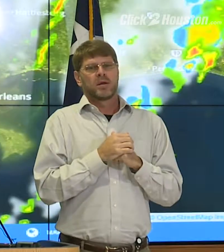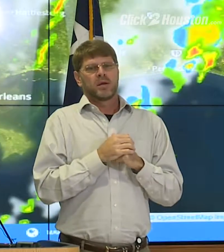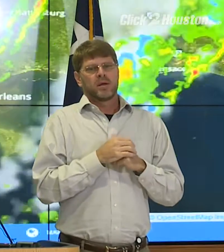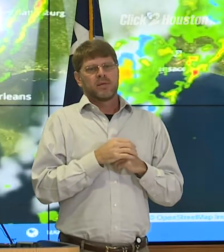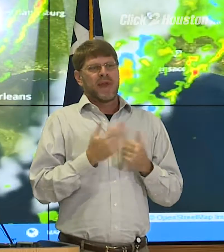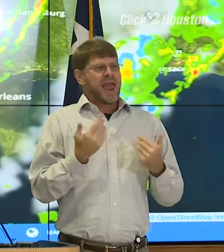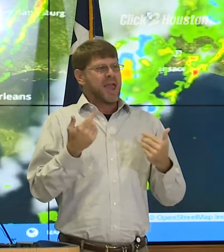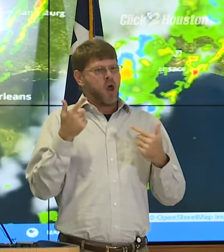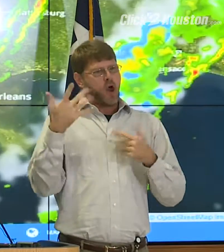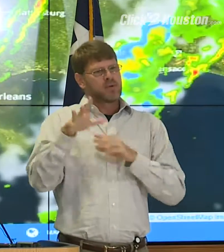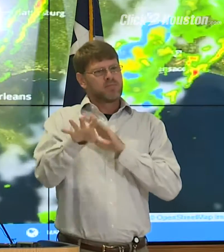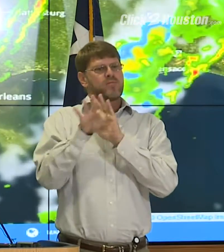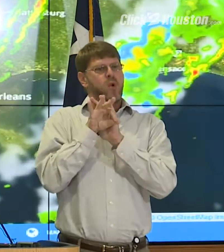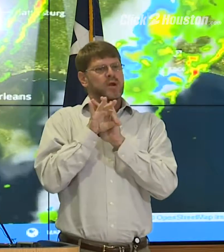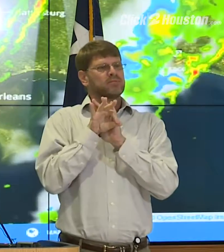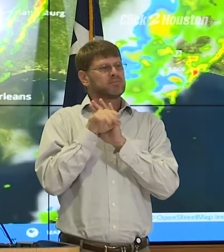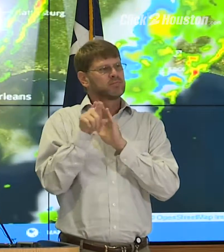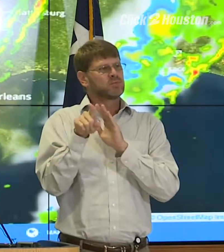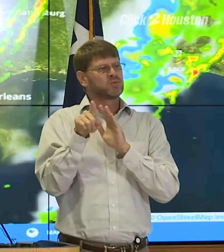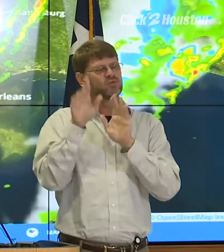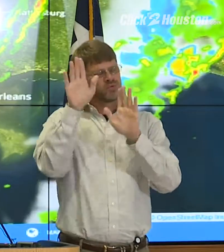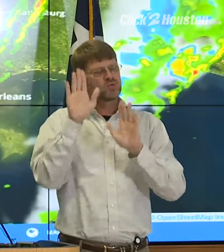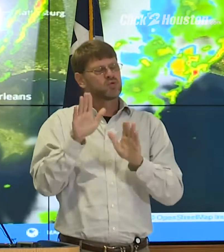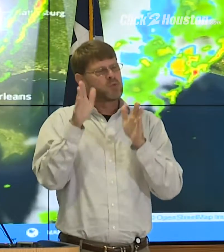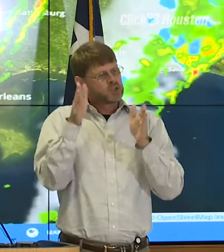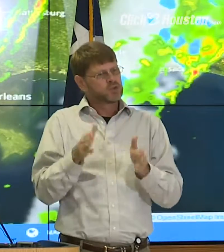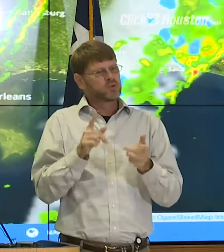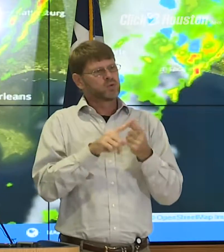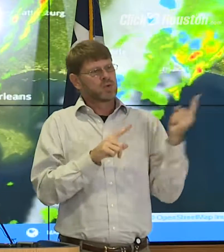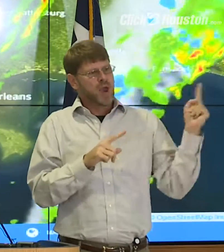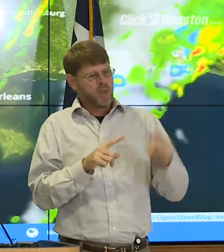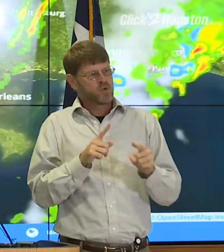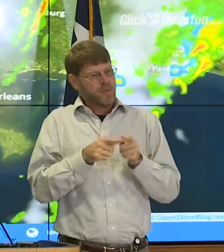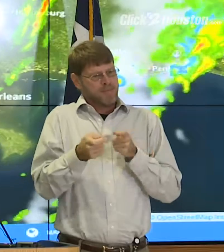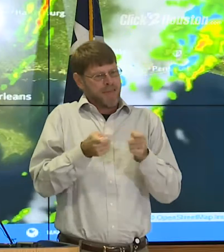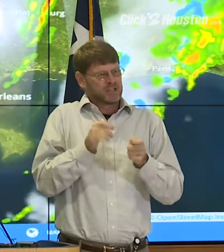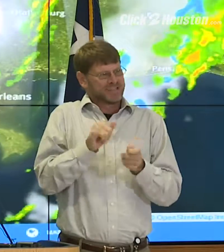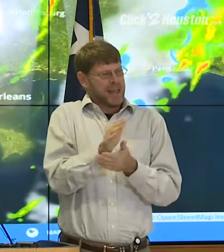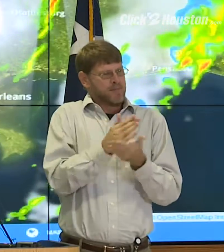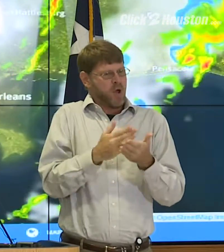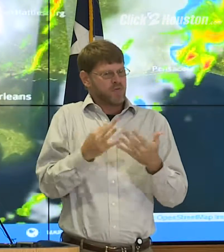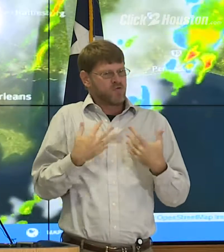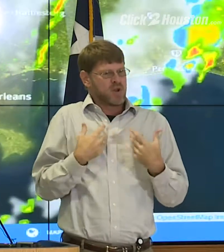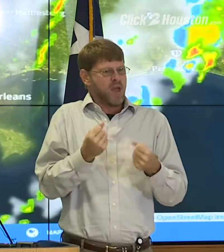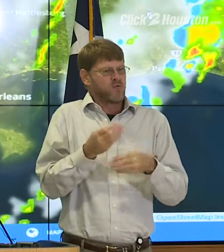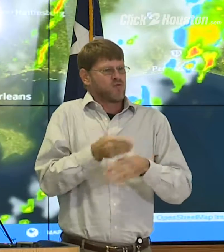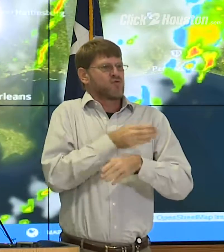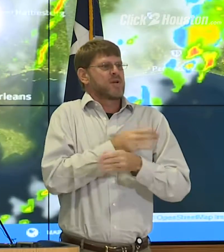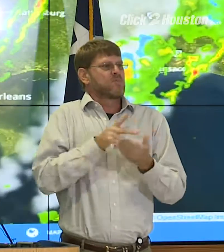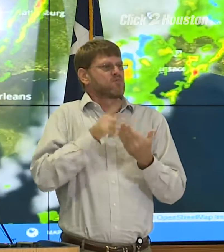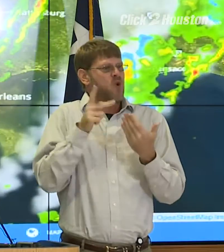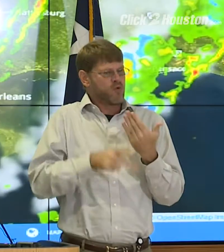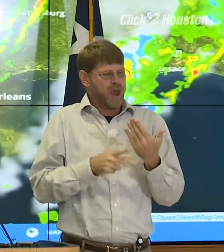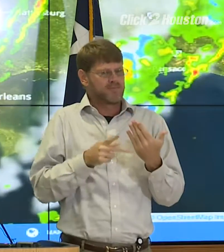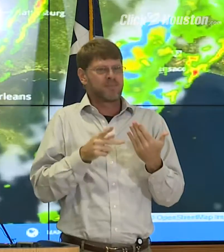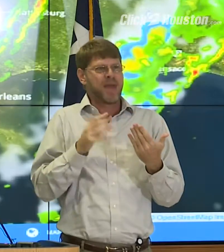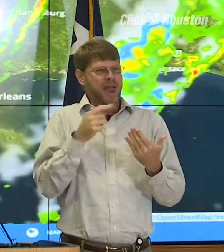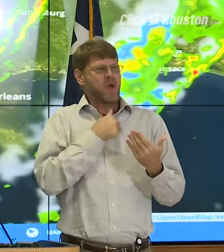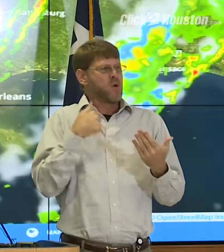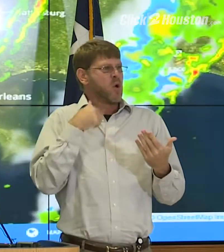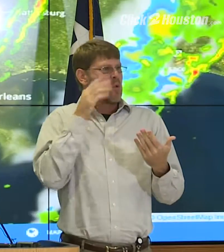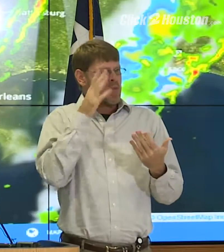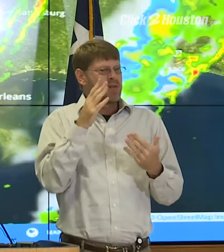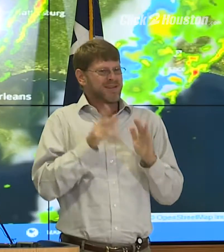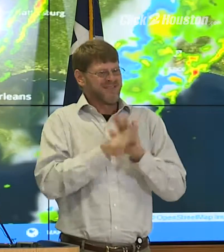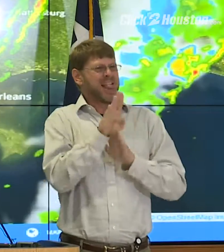appointed an extraordinary individual to come down and manage this part of the recovery program for FEMA, and we will be